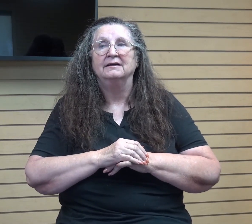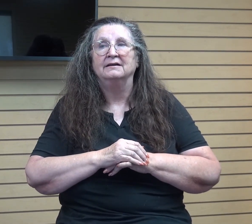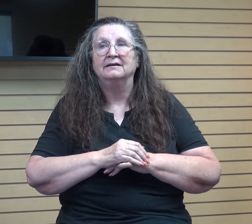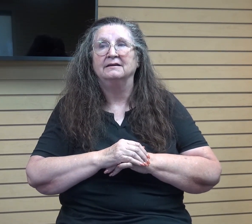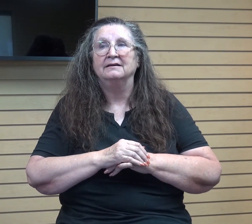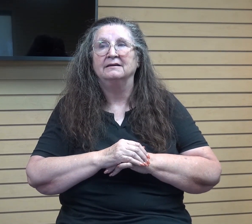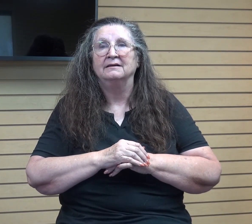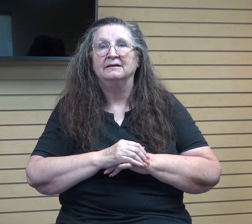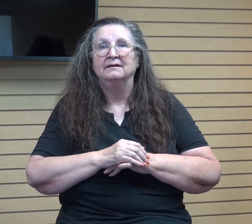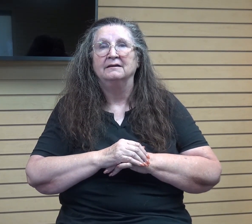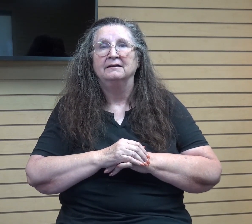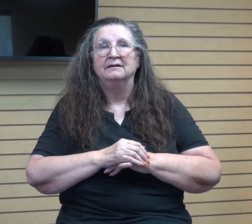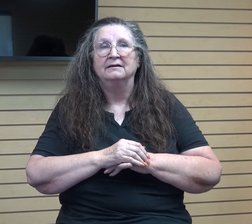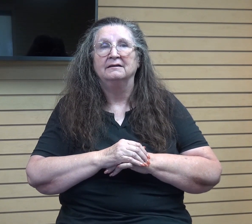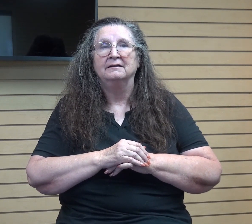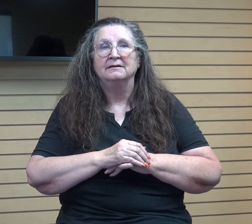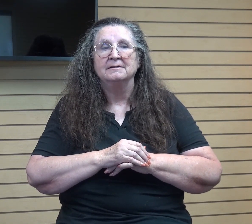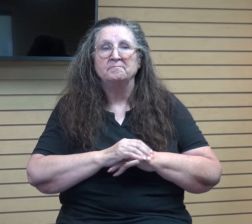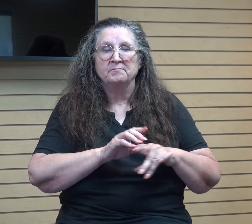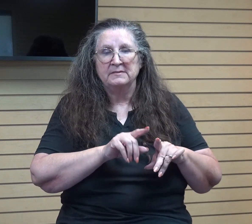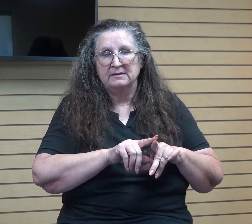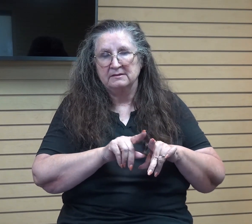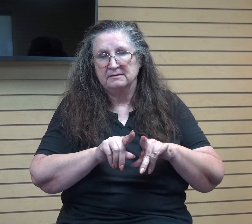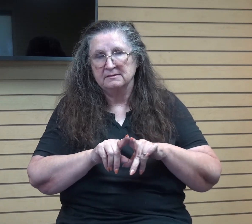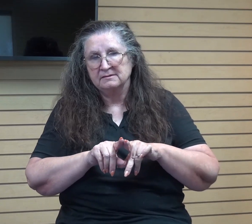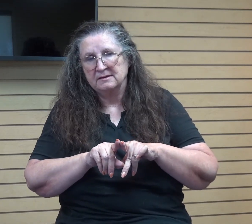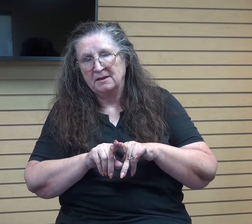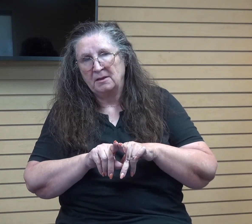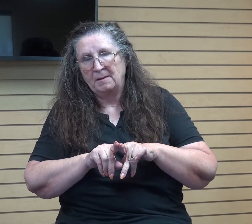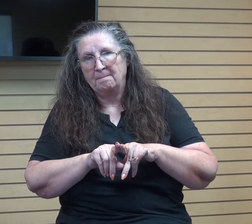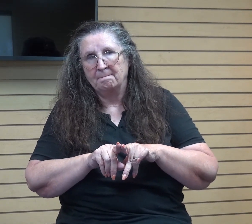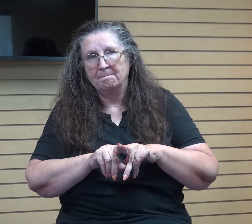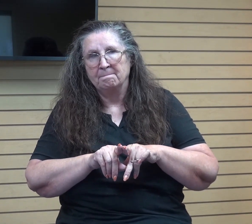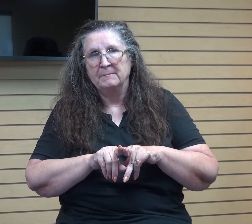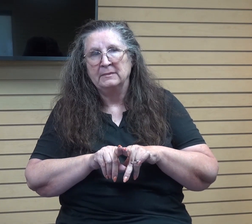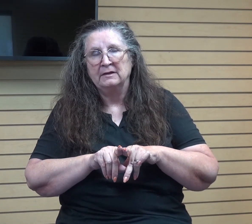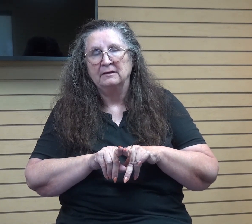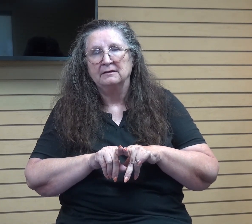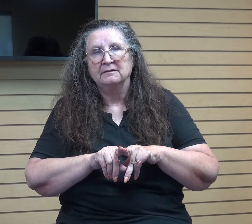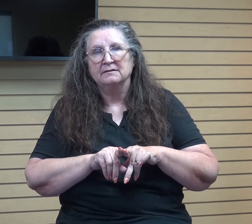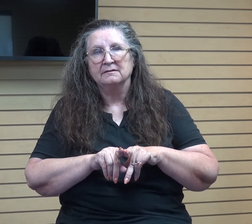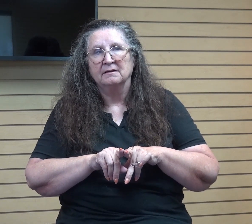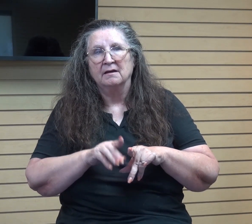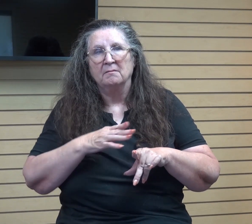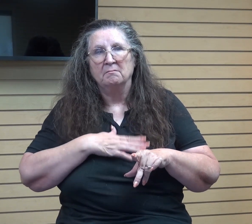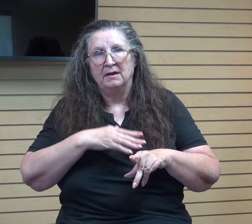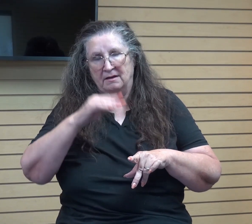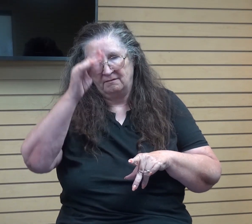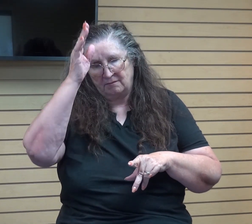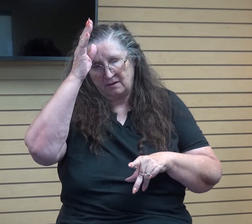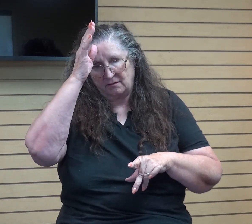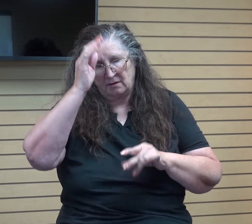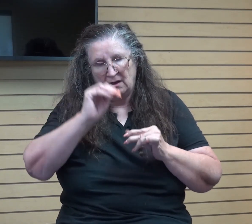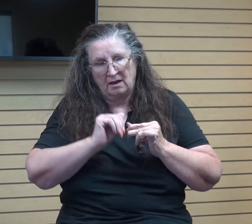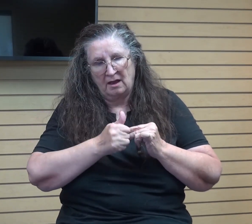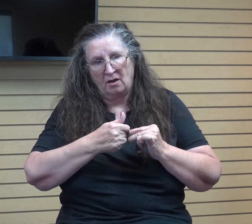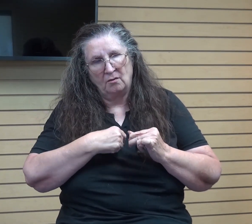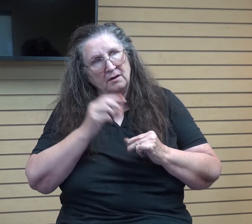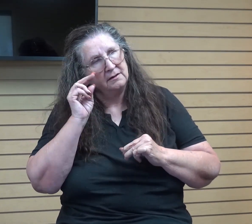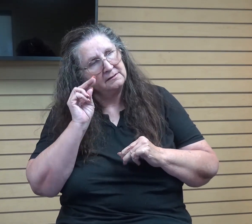similarities between my father and how I saw him and then how we